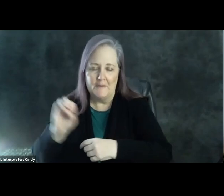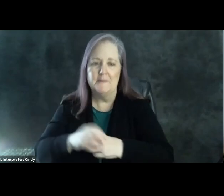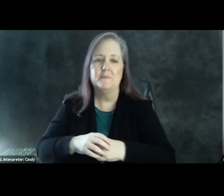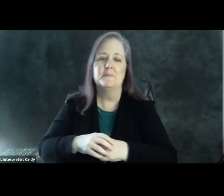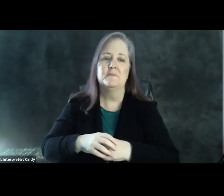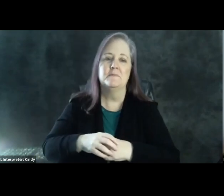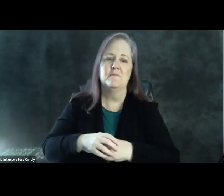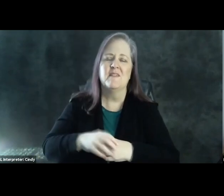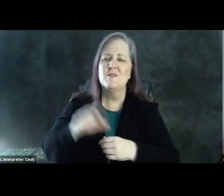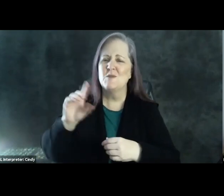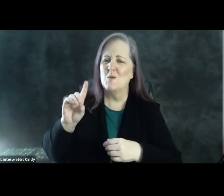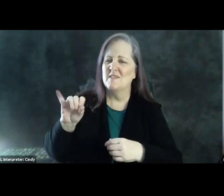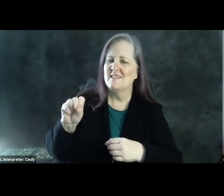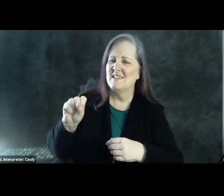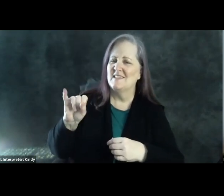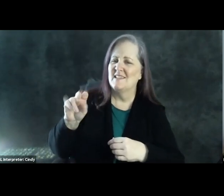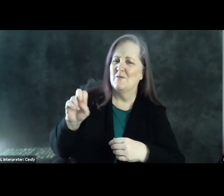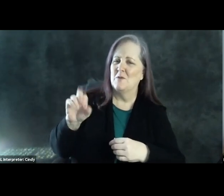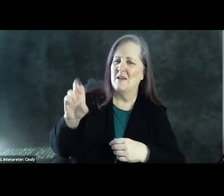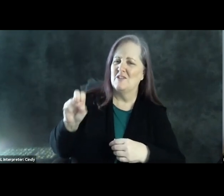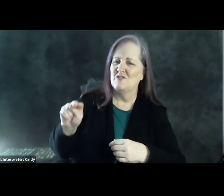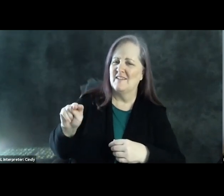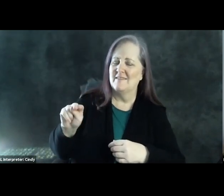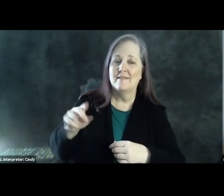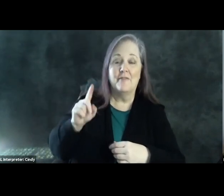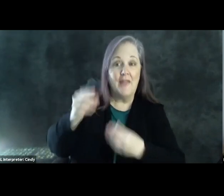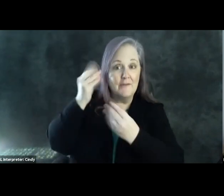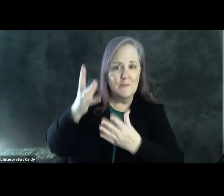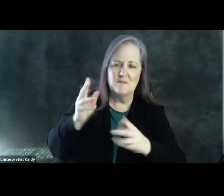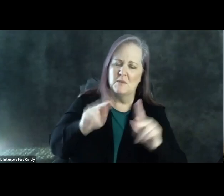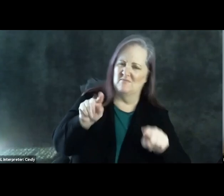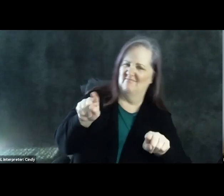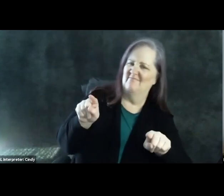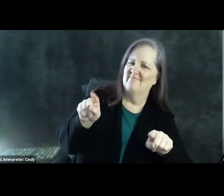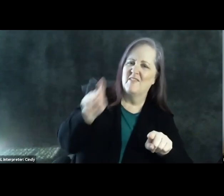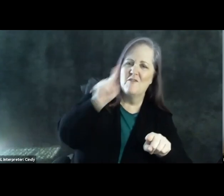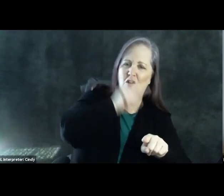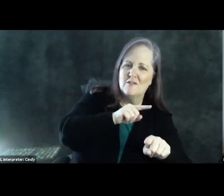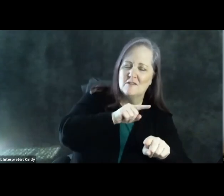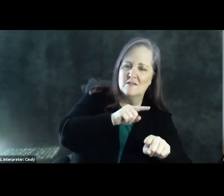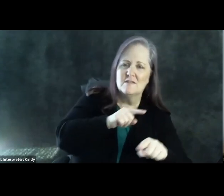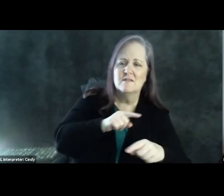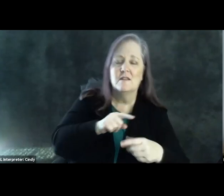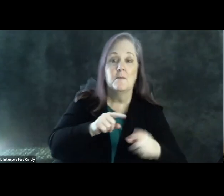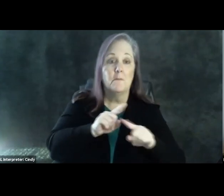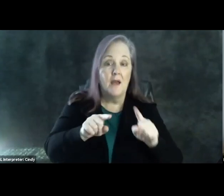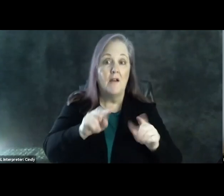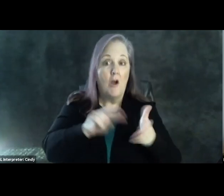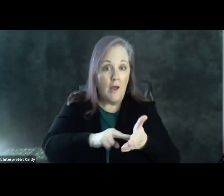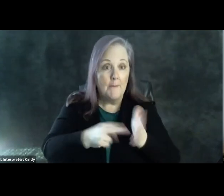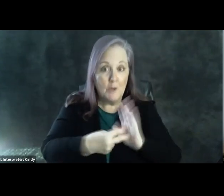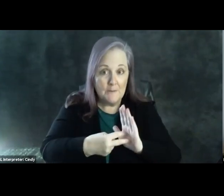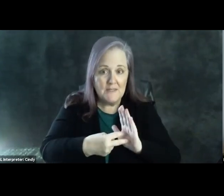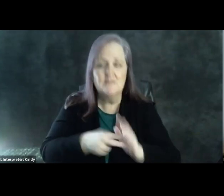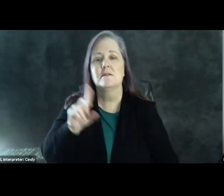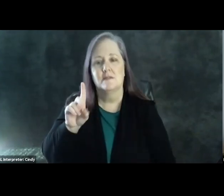perceive something to be true that's false. Disinformation in particular is when that is done purposely, right? So if you think